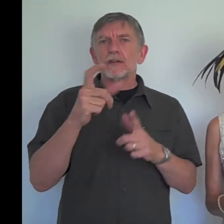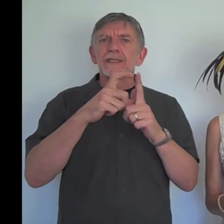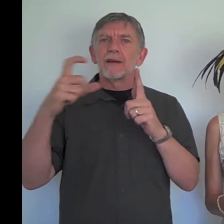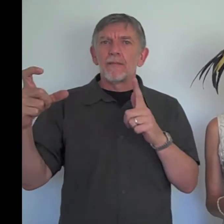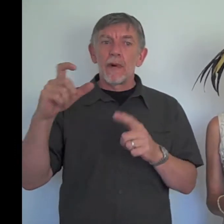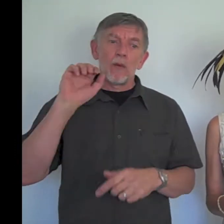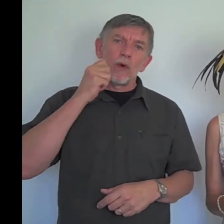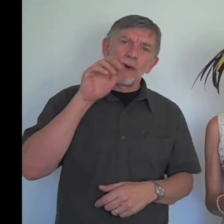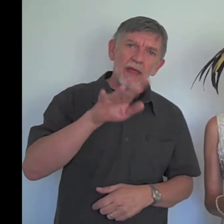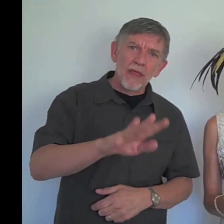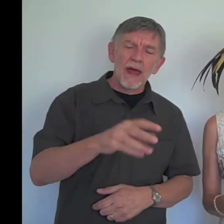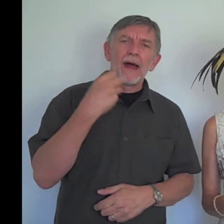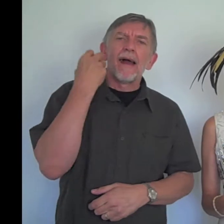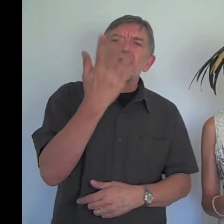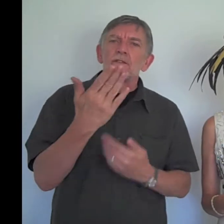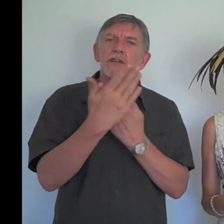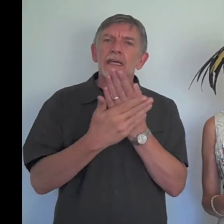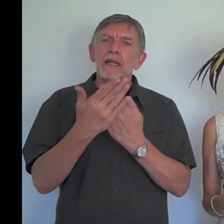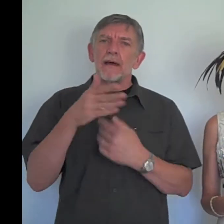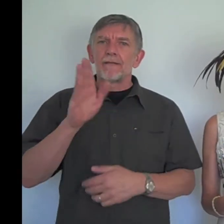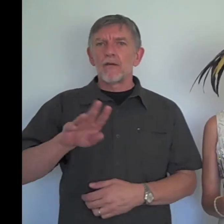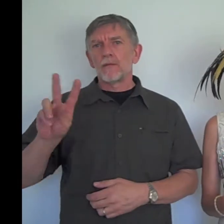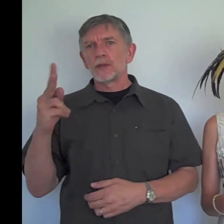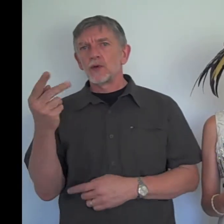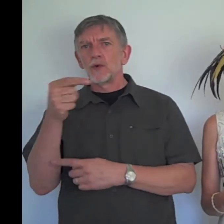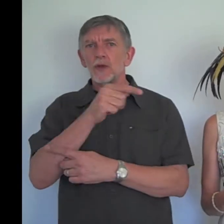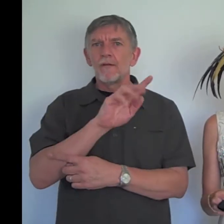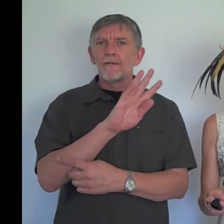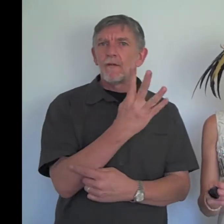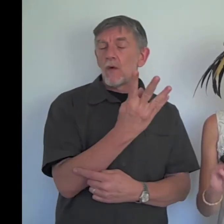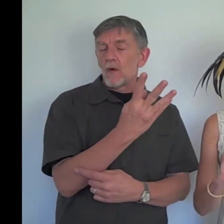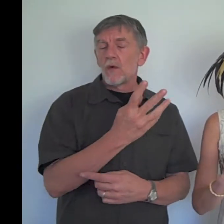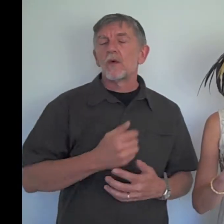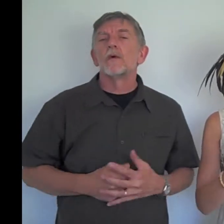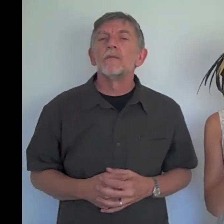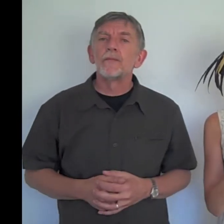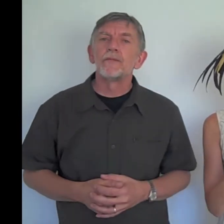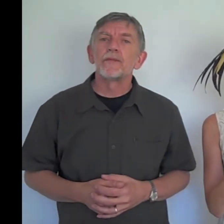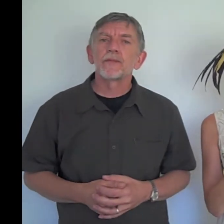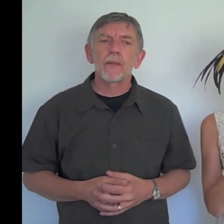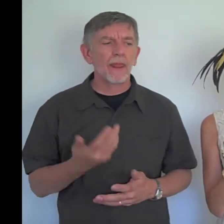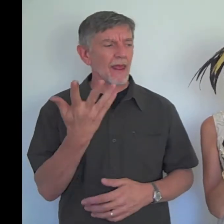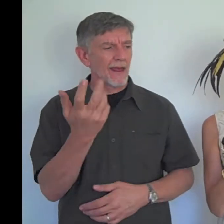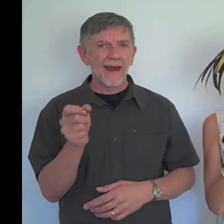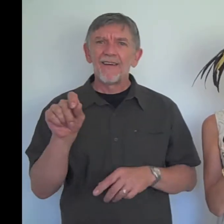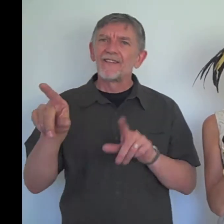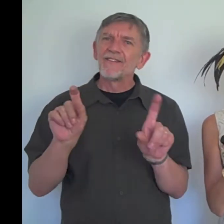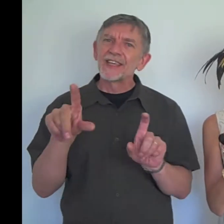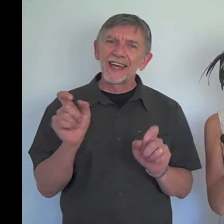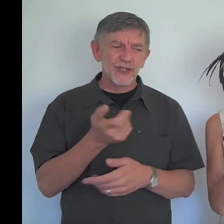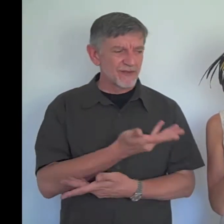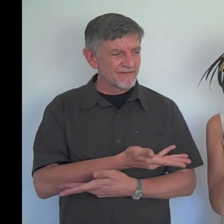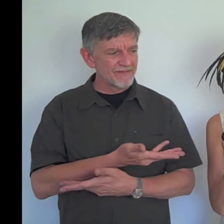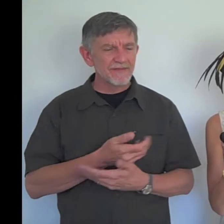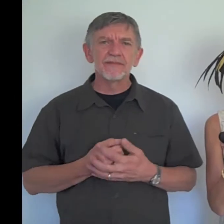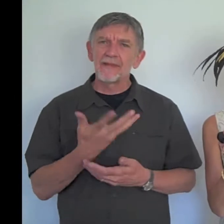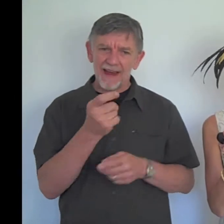Saturday with my work from 2 till 4. I've got invitations which I have this image on of